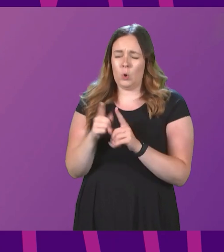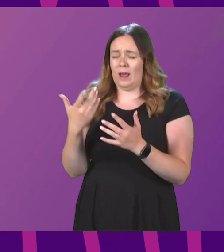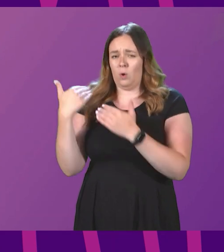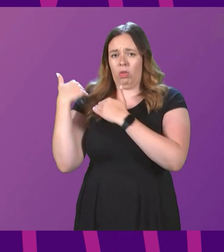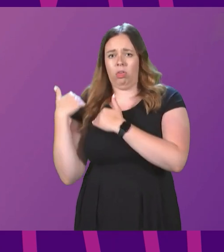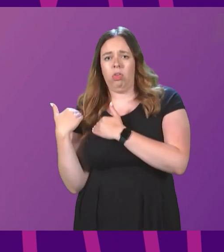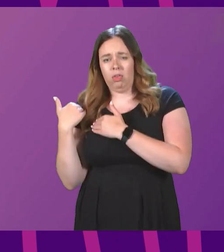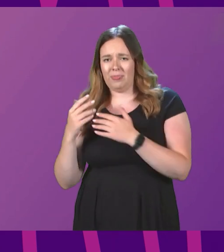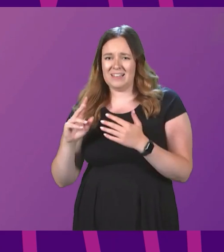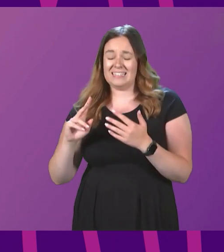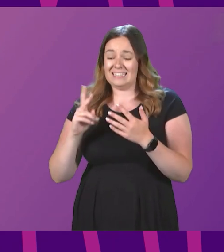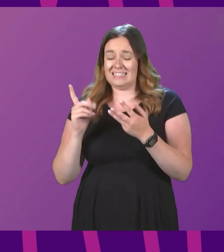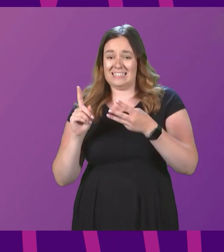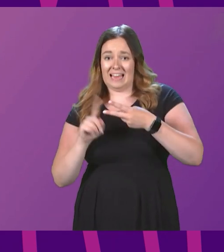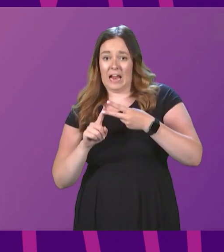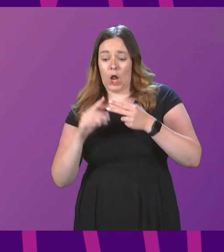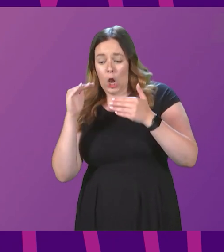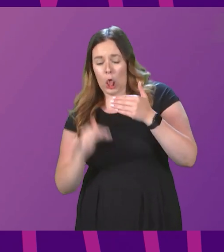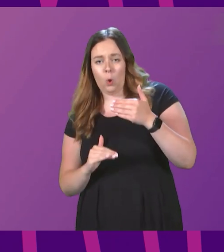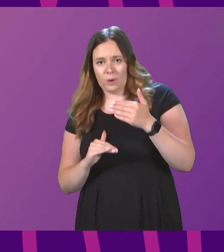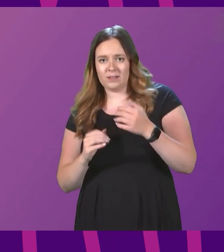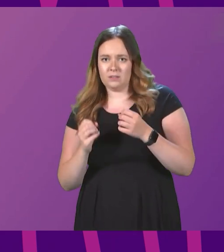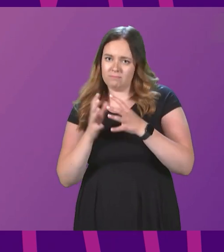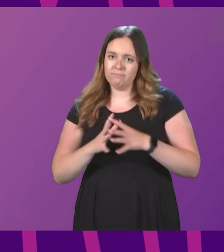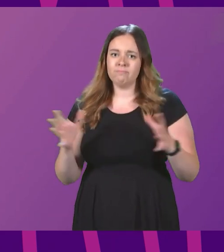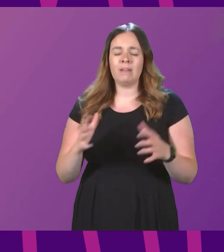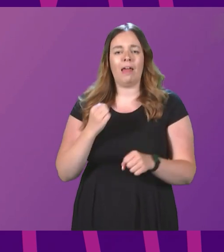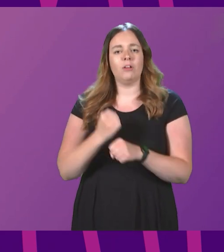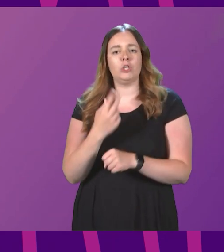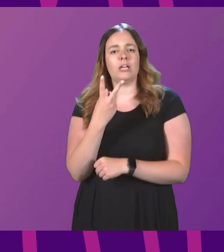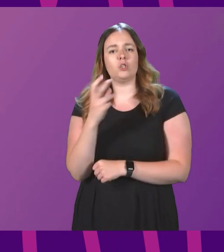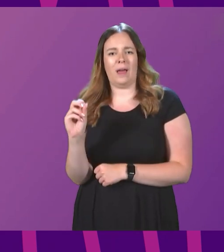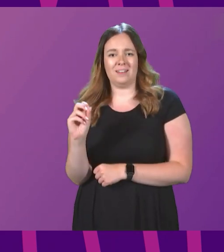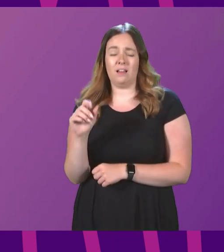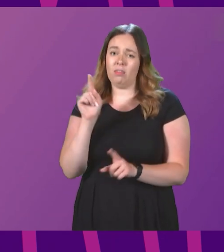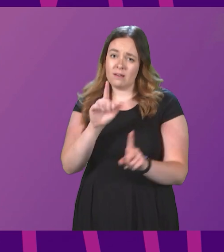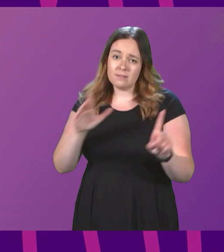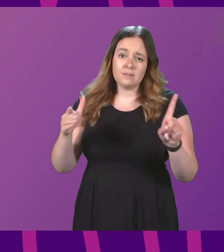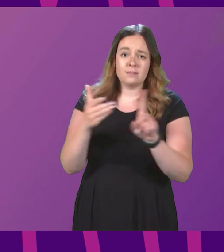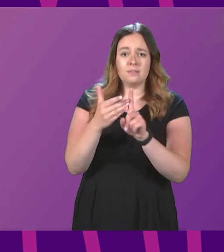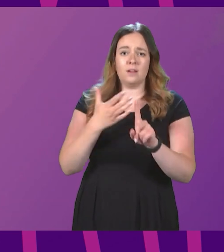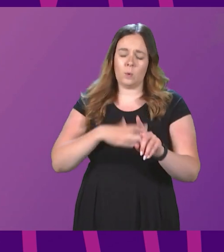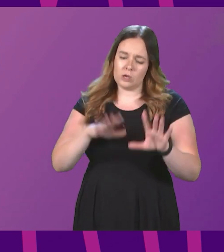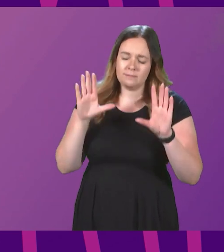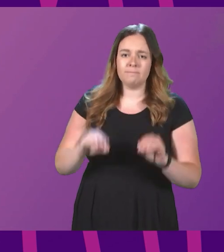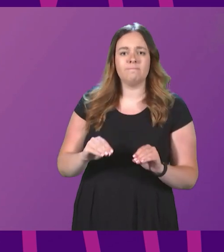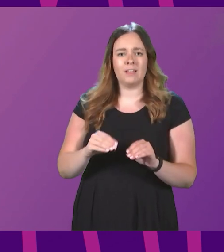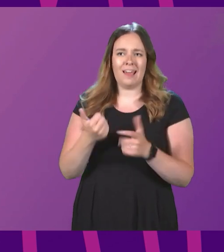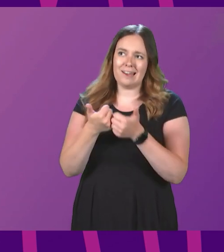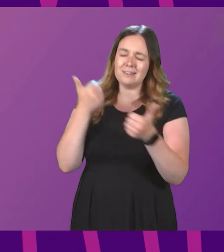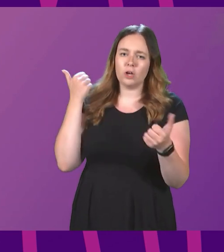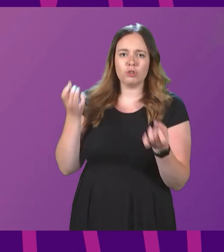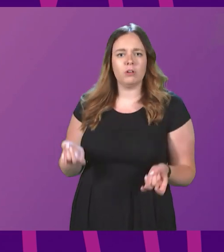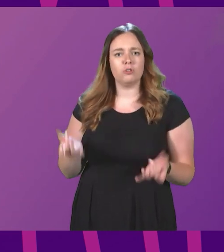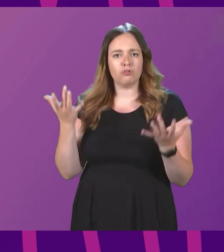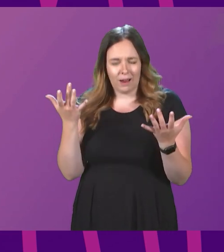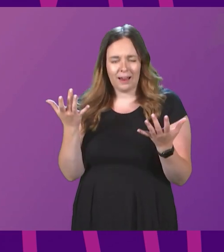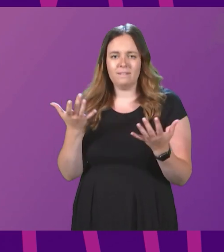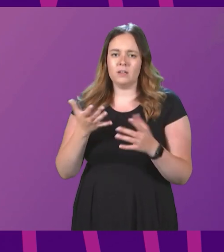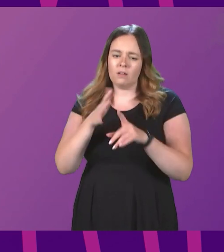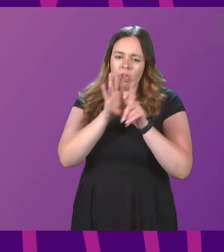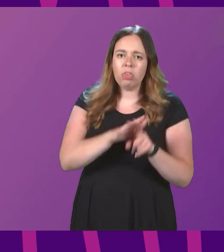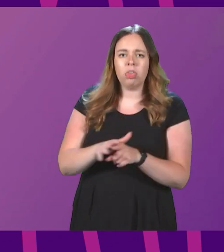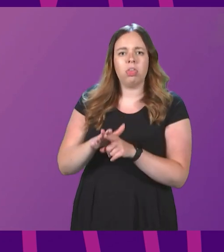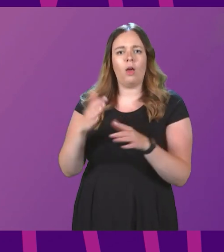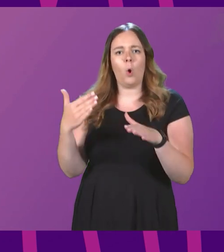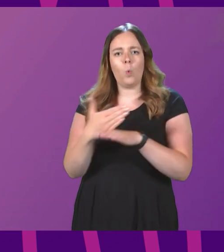second lowest growth in the G20. They are intent on stoking industrial strife, demonising workers workers